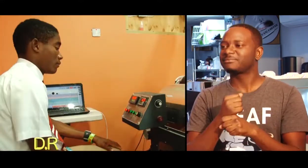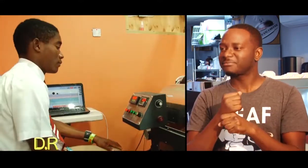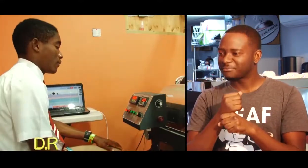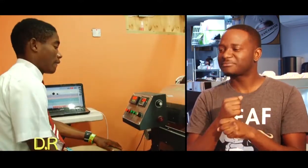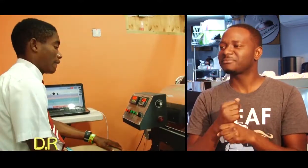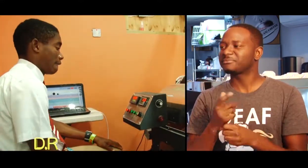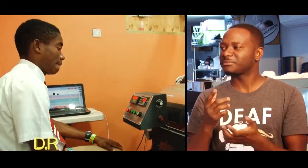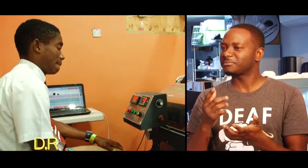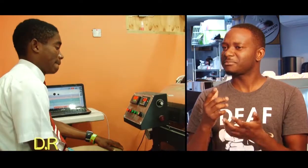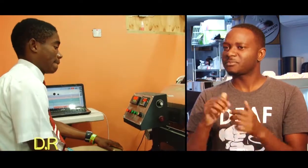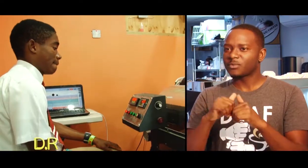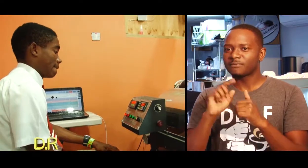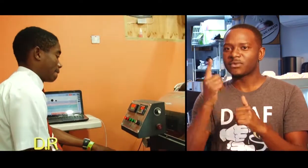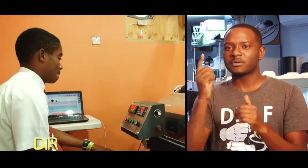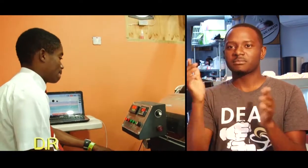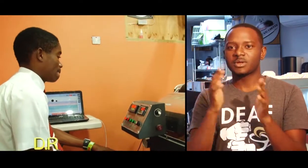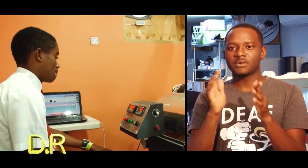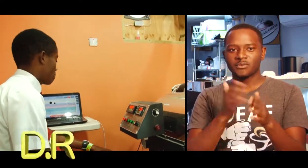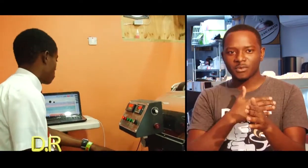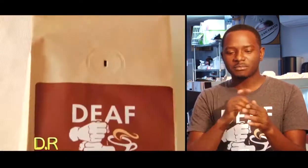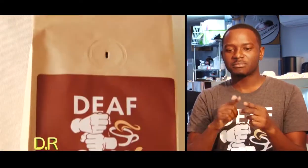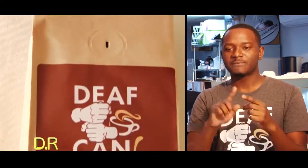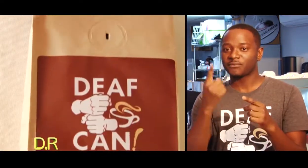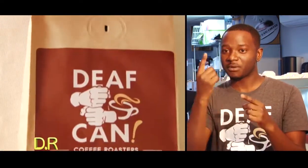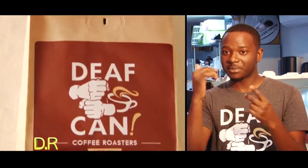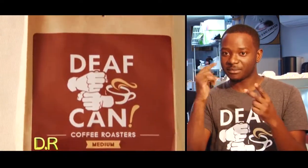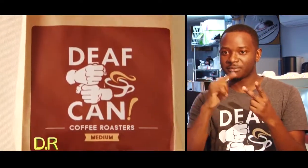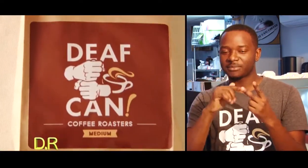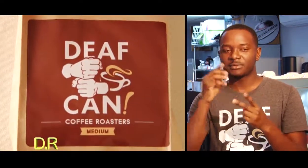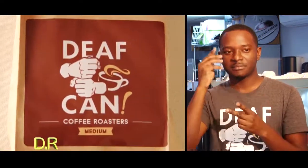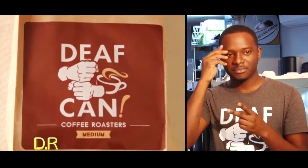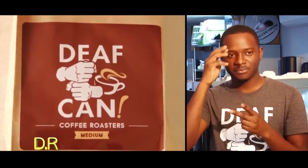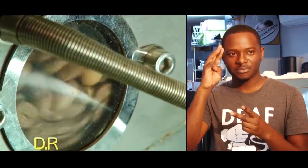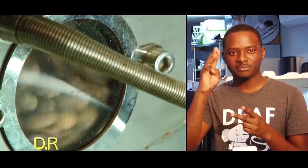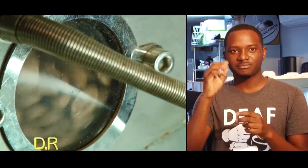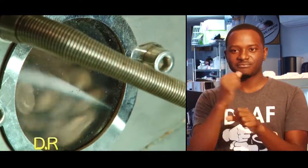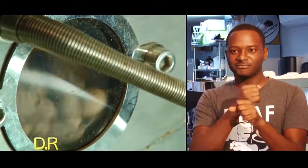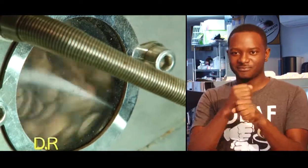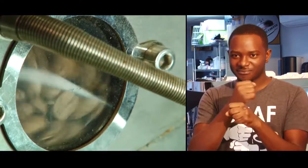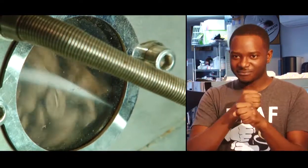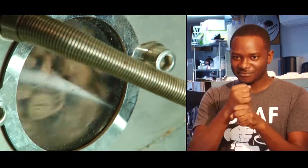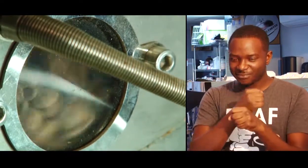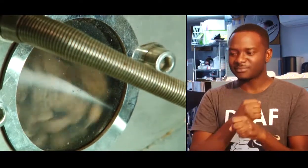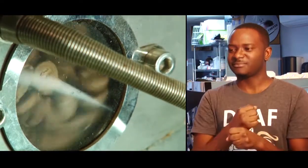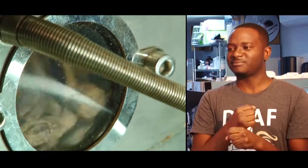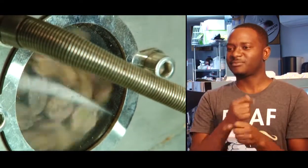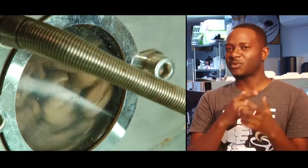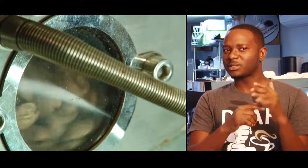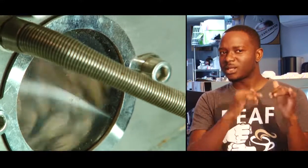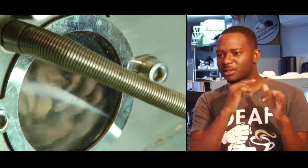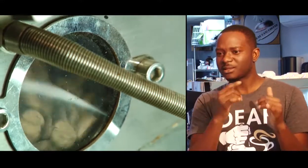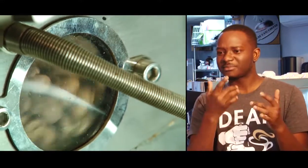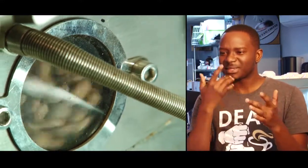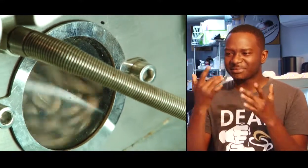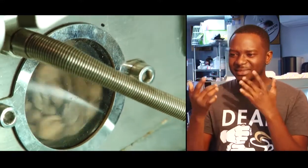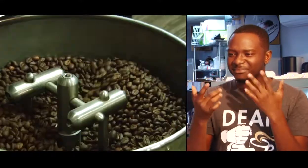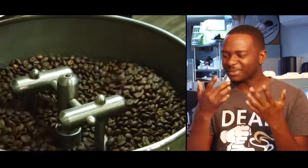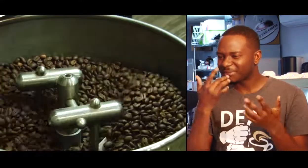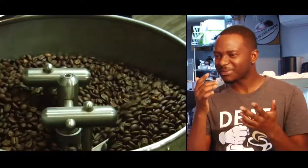small coffee business. And we wanted to name it Def Can Coffee. So we first started roasting with a little electric roaster, and we started brewing coffee with a little